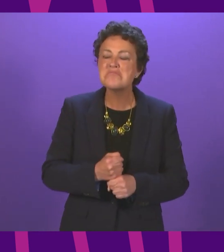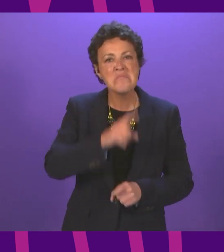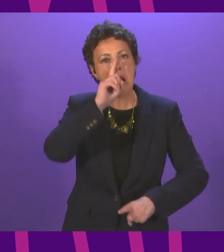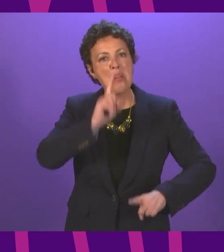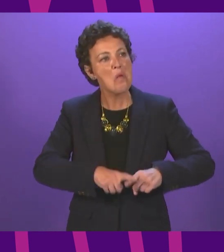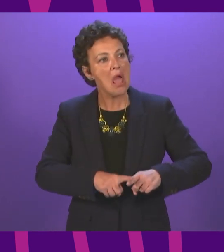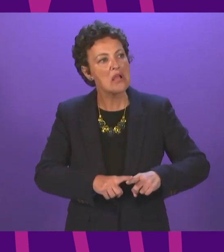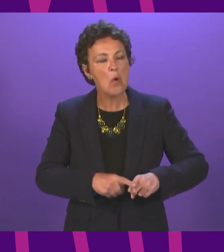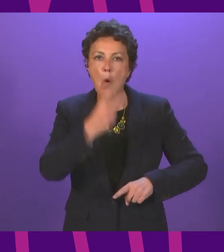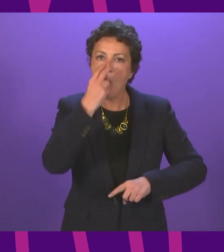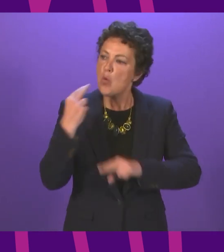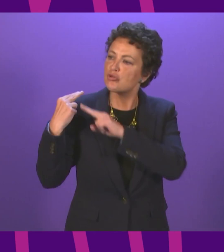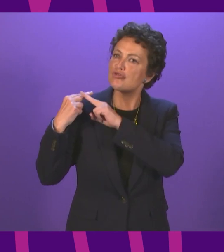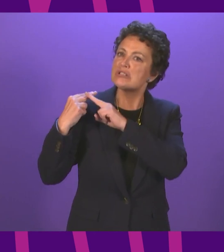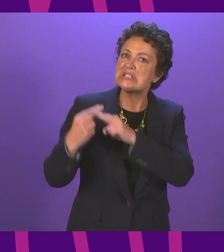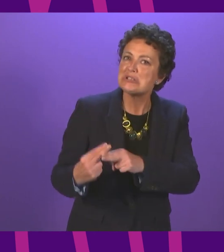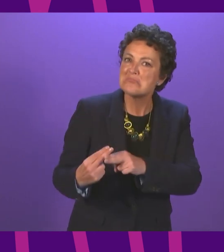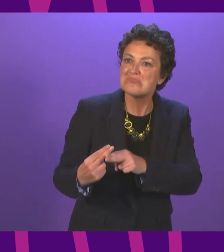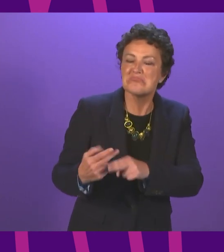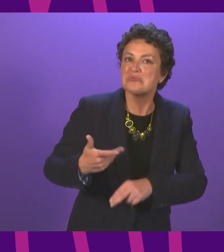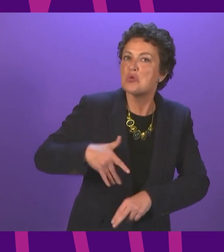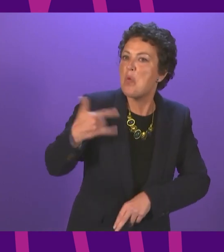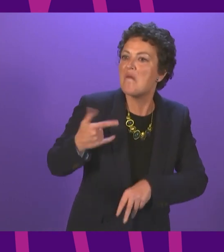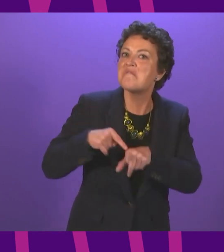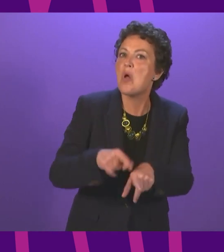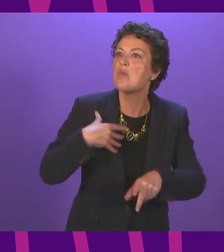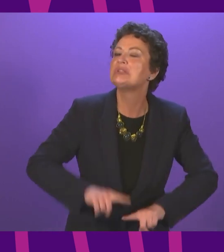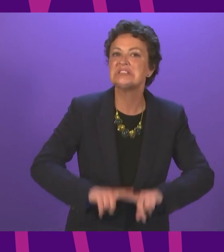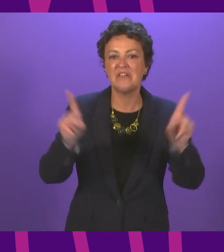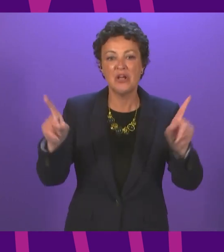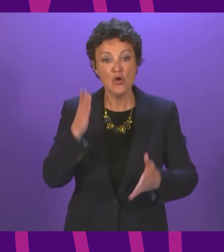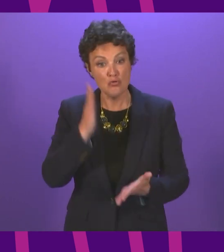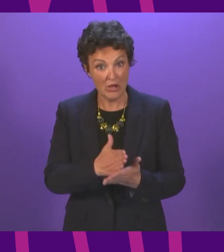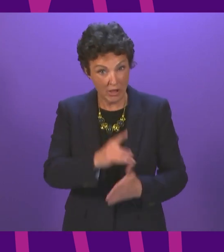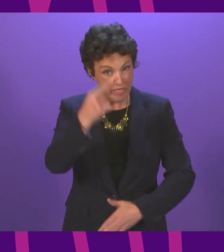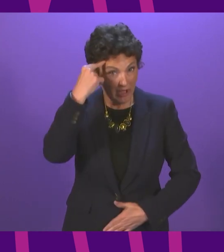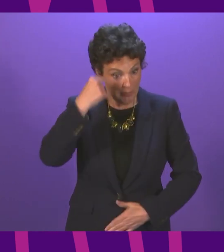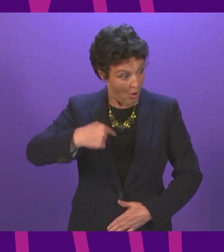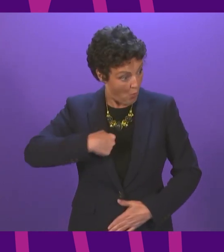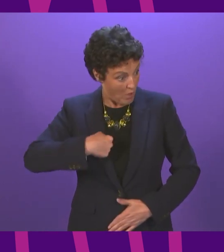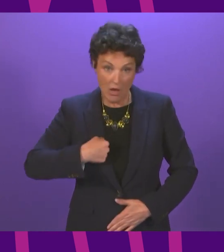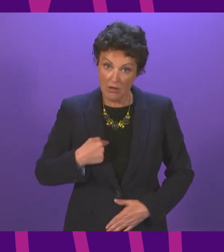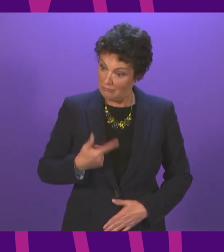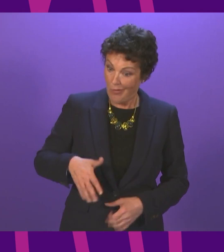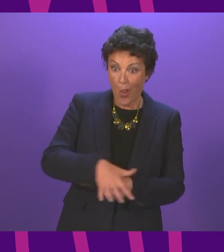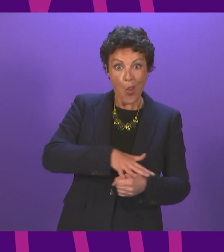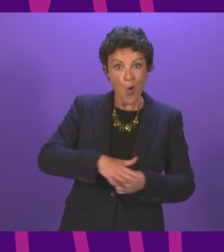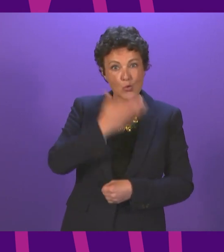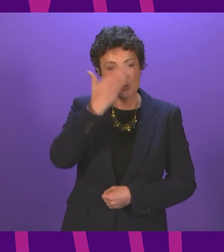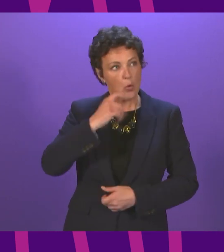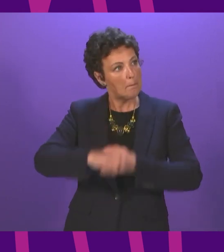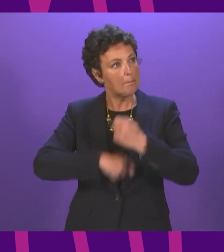traditions that have served us well, that helped the First Minister and I get from a great local school to this parliament.